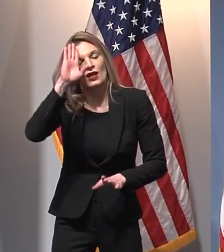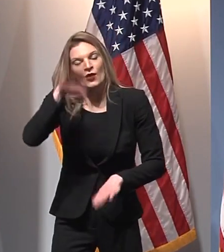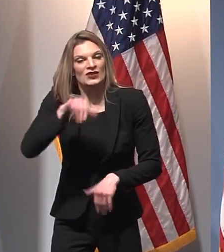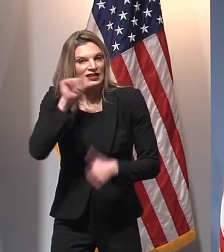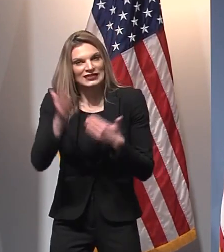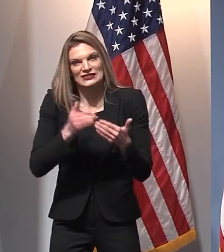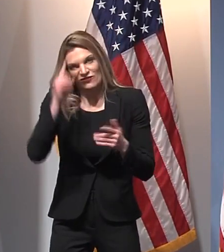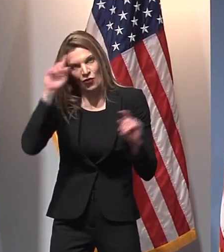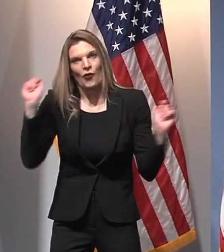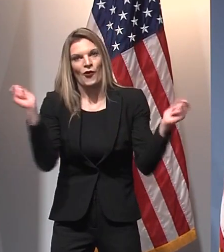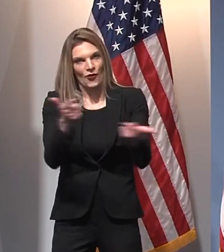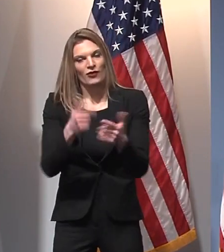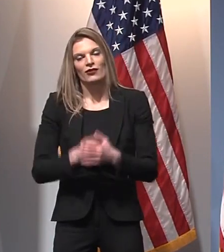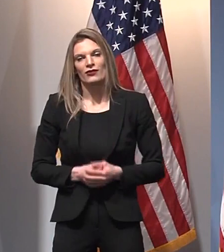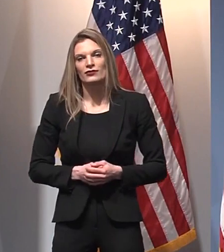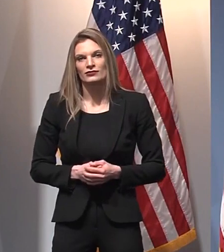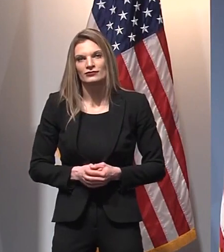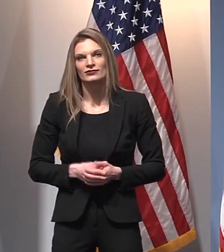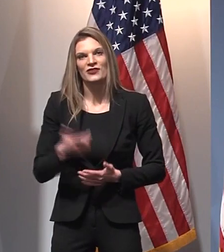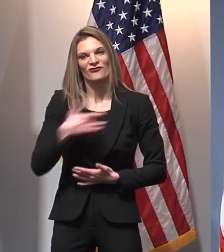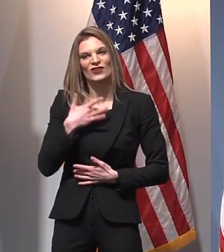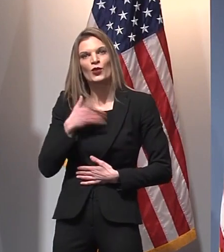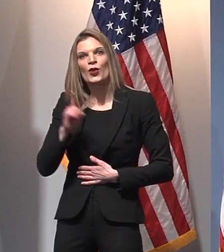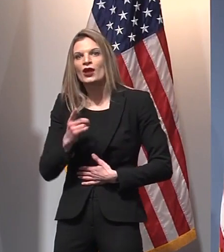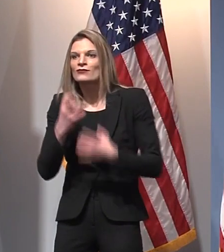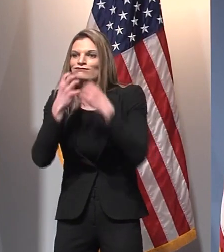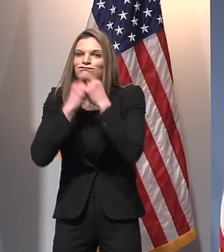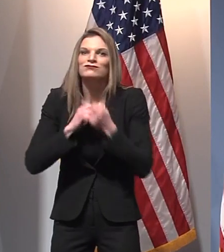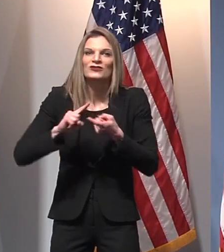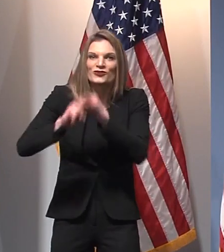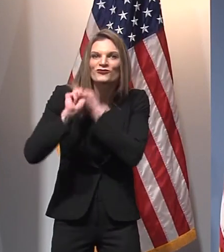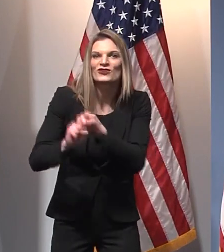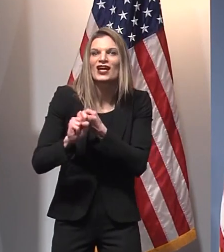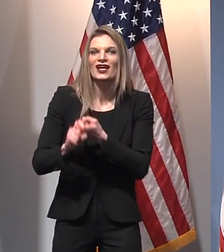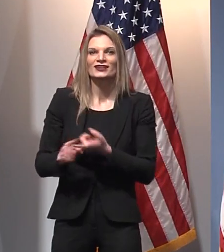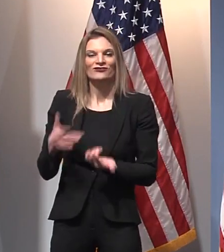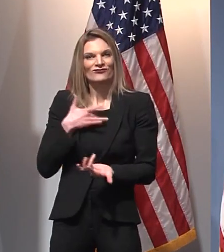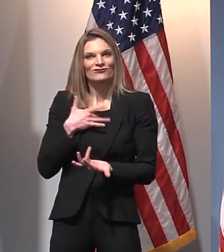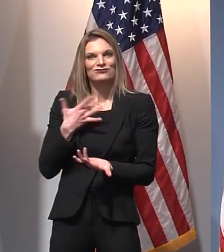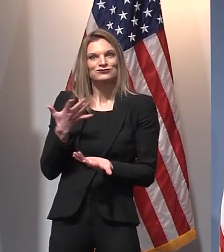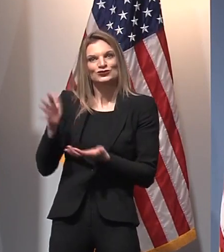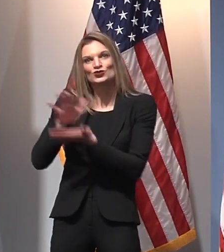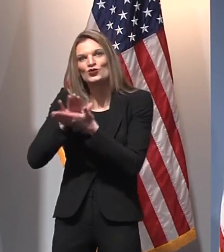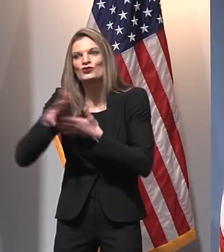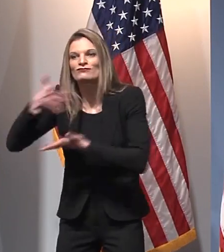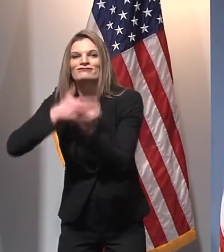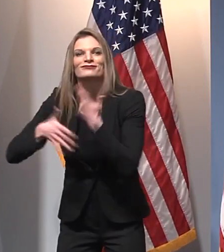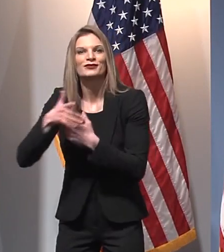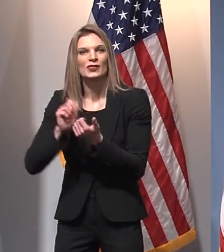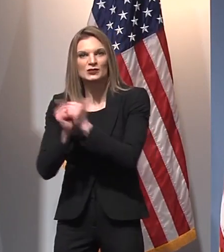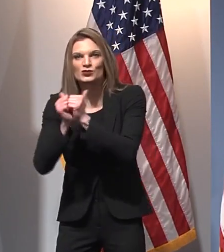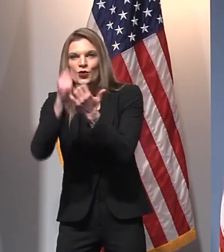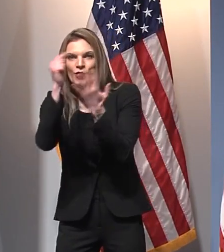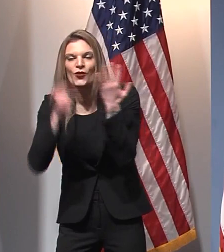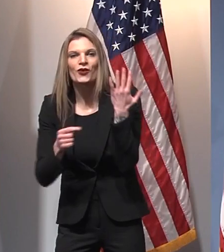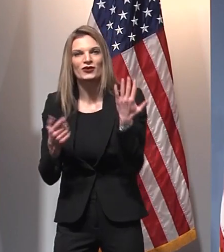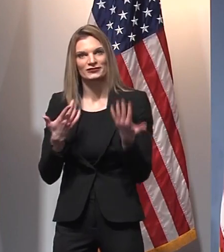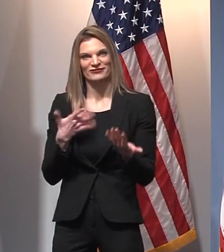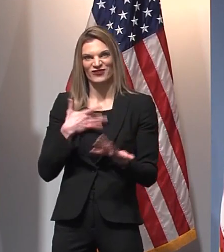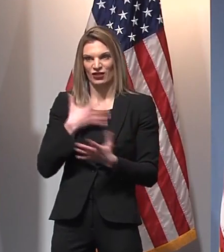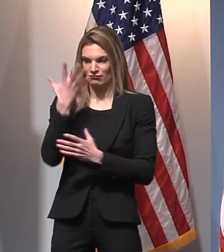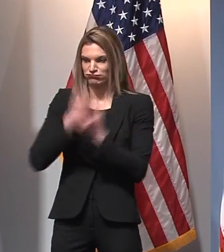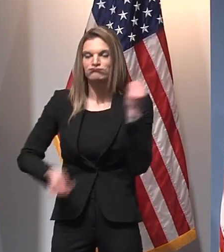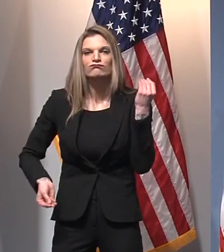-athletes who've been missing a sense of connection and belonging, as well as many other attributes that playing sports